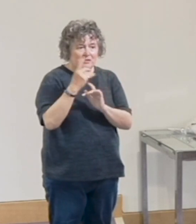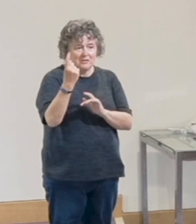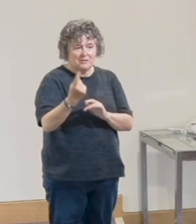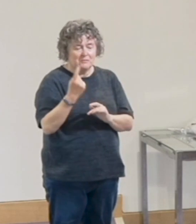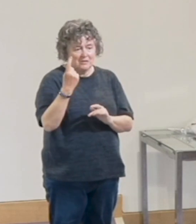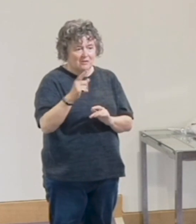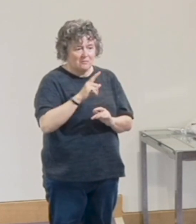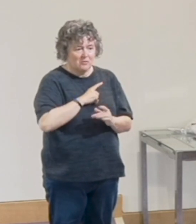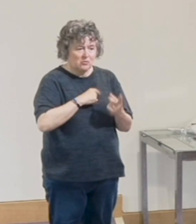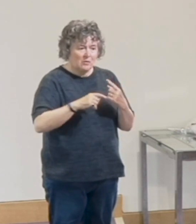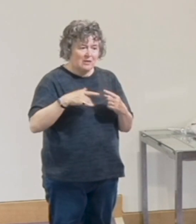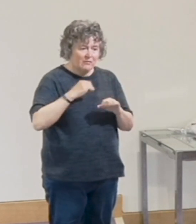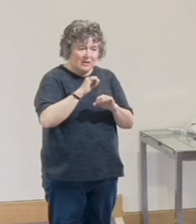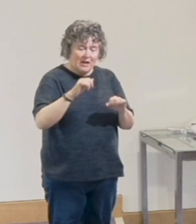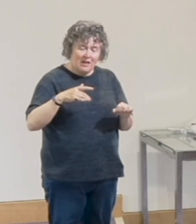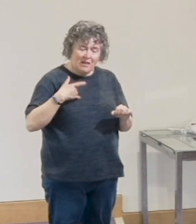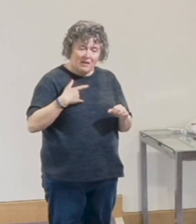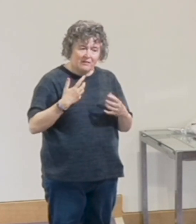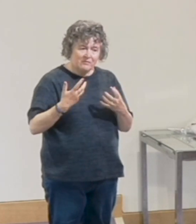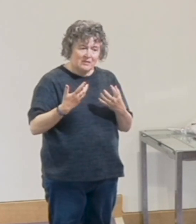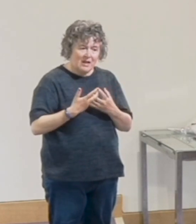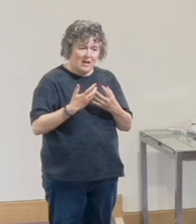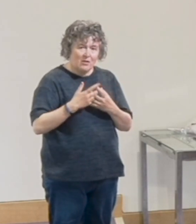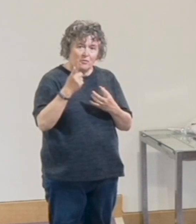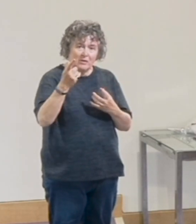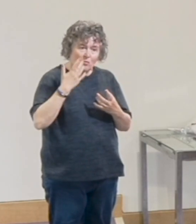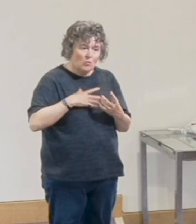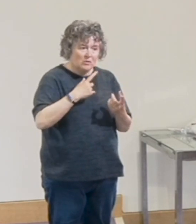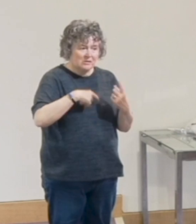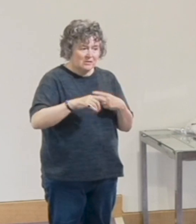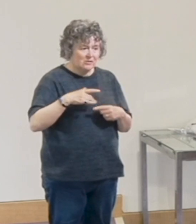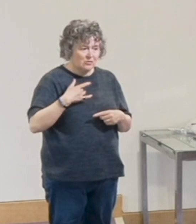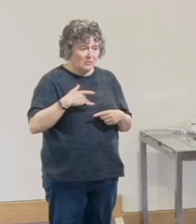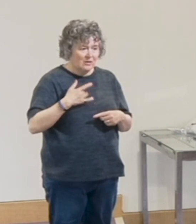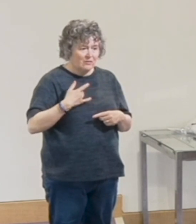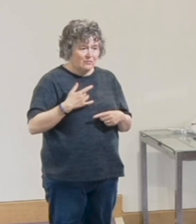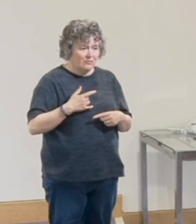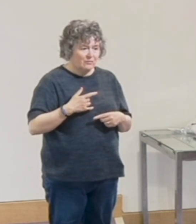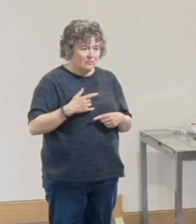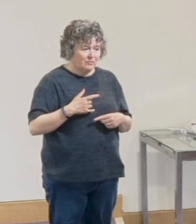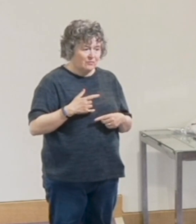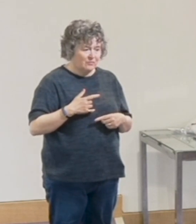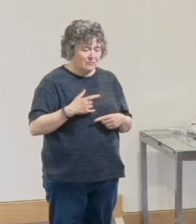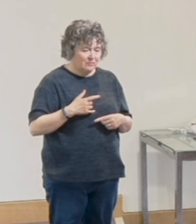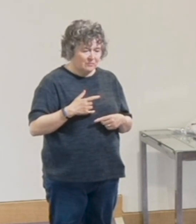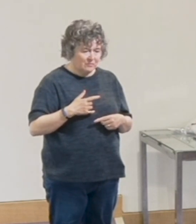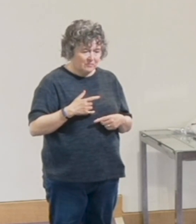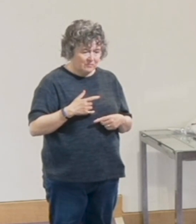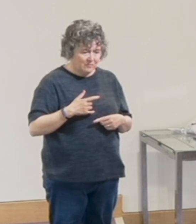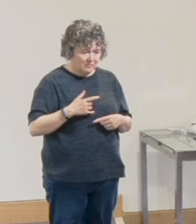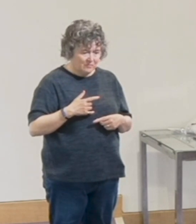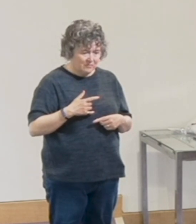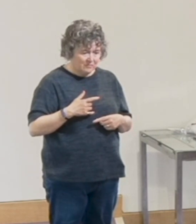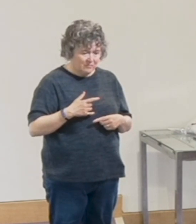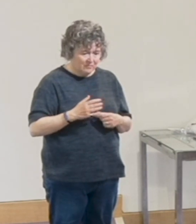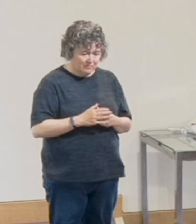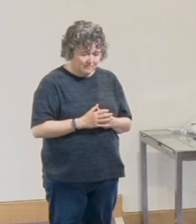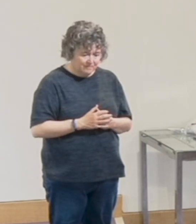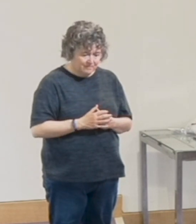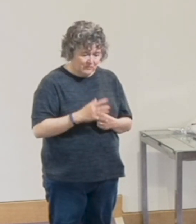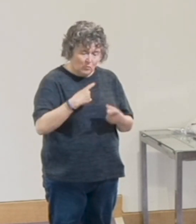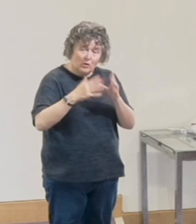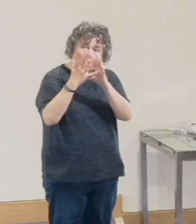because we're living our lives the way in which he lived his and we're emulating that and we're becoming more like him.